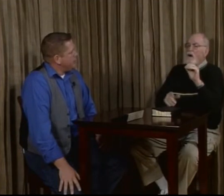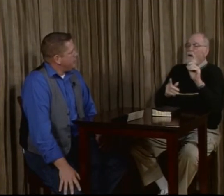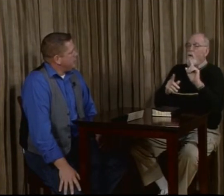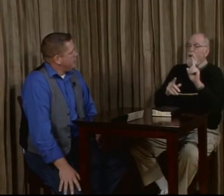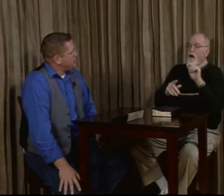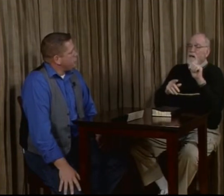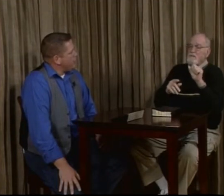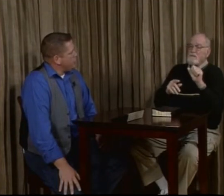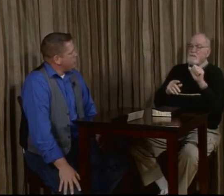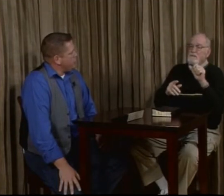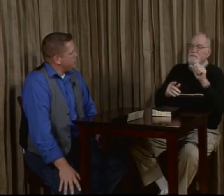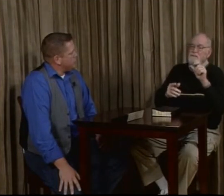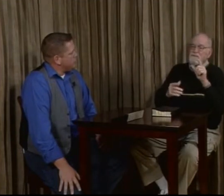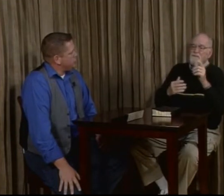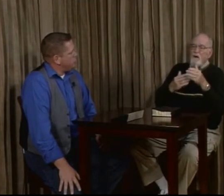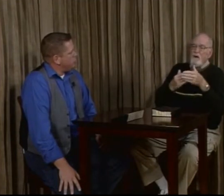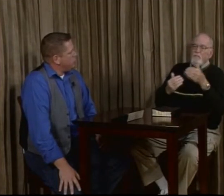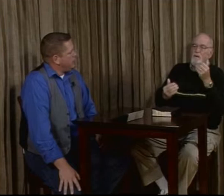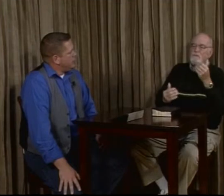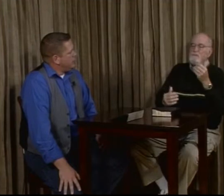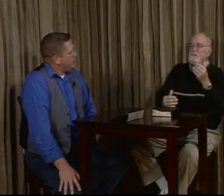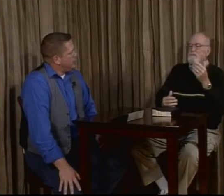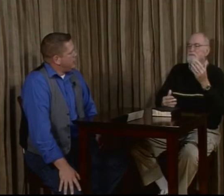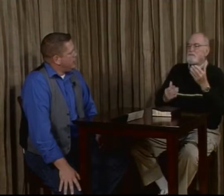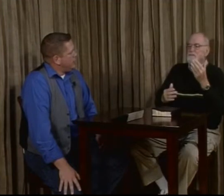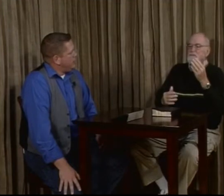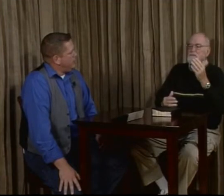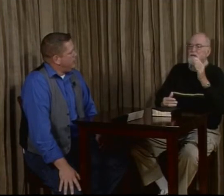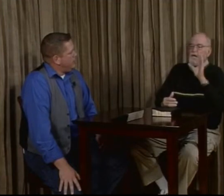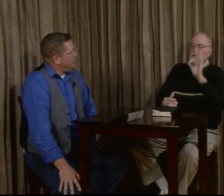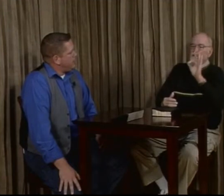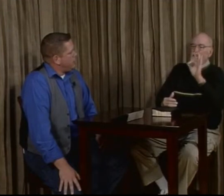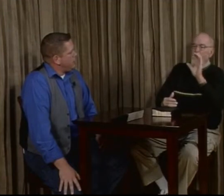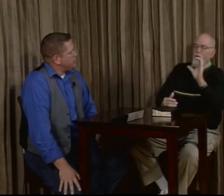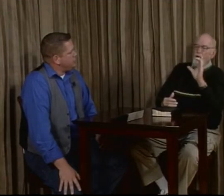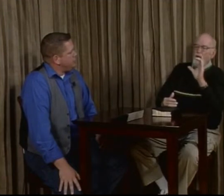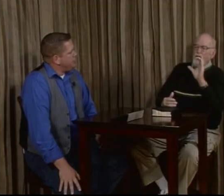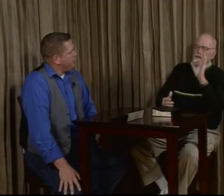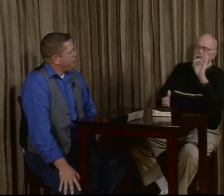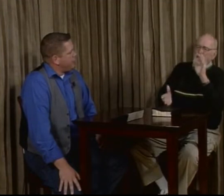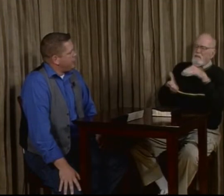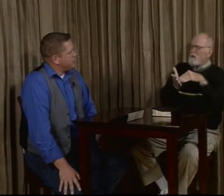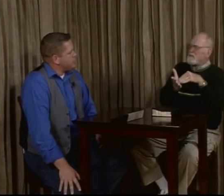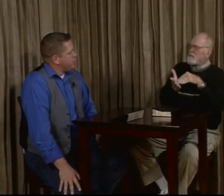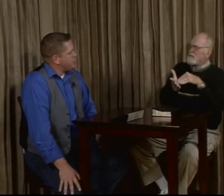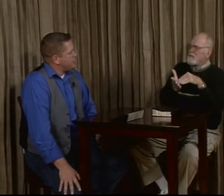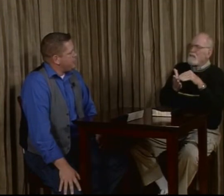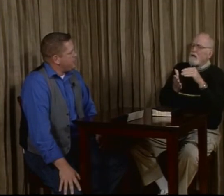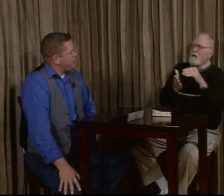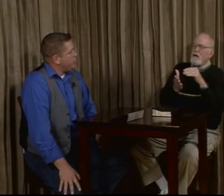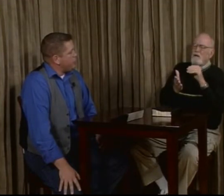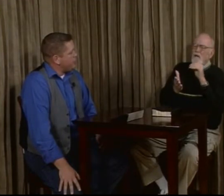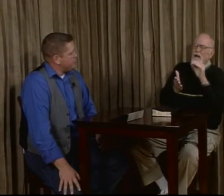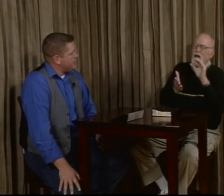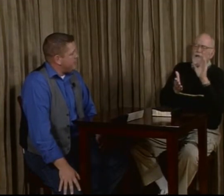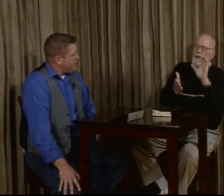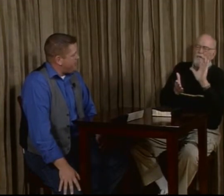That's a ratio. There's also lots of different religions that reach out to the hearing people. When it comes to the deaf,